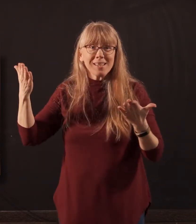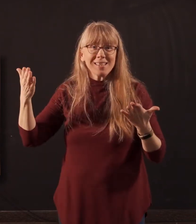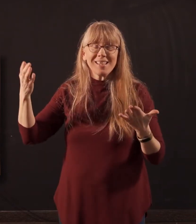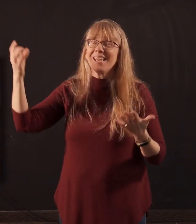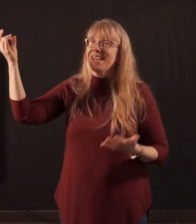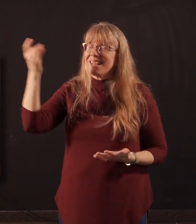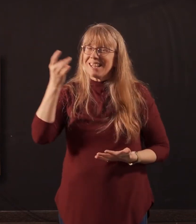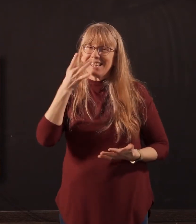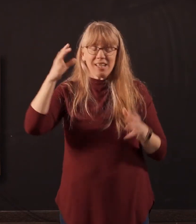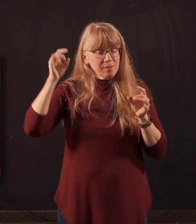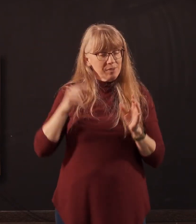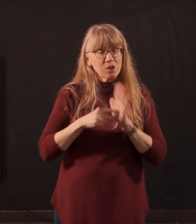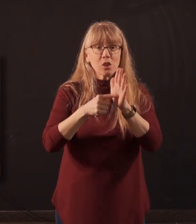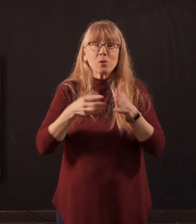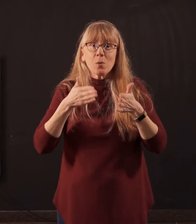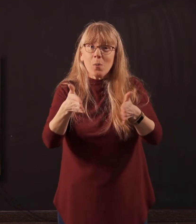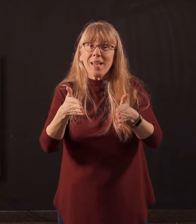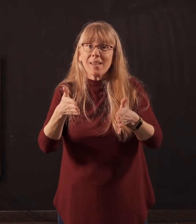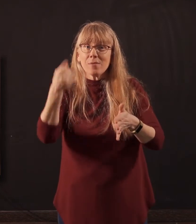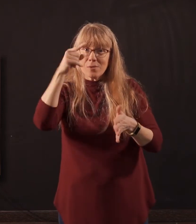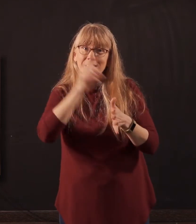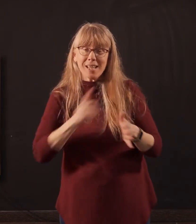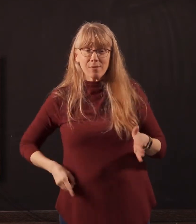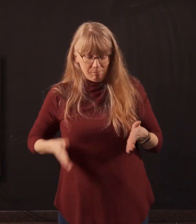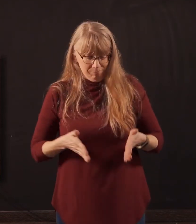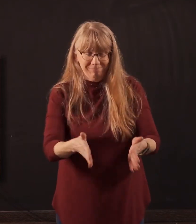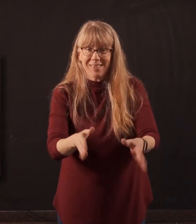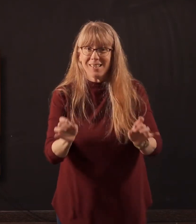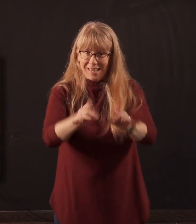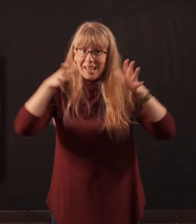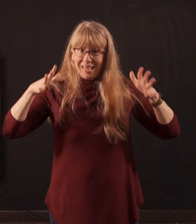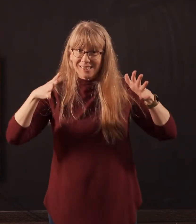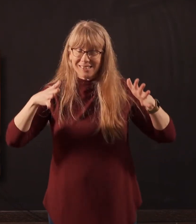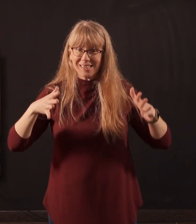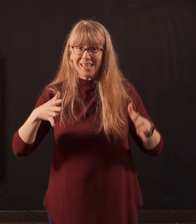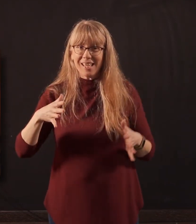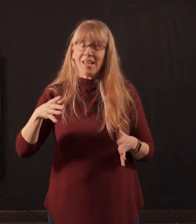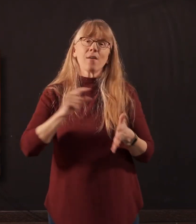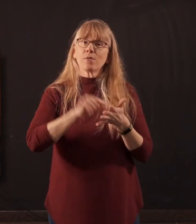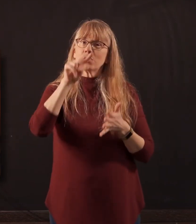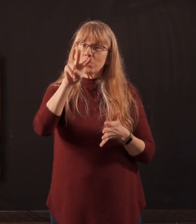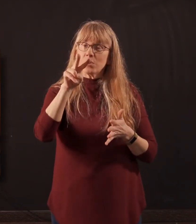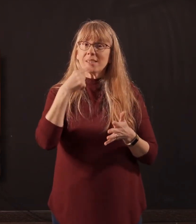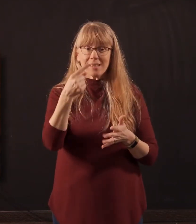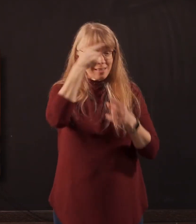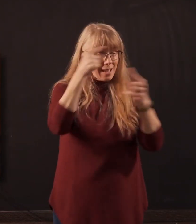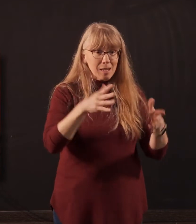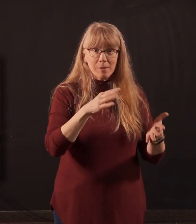the way for David. He lights up his path. Verse 2 tells us that his adversaries stumble and fall. So